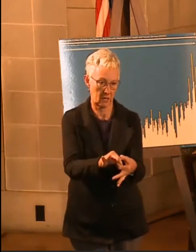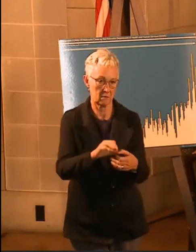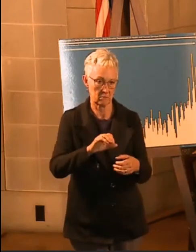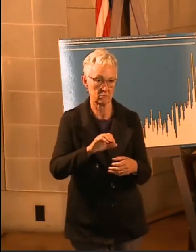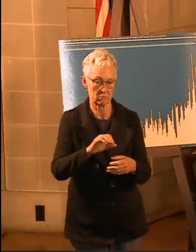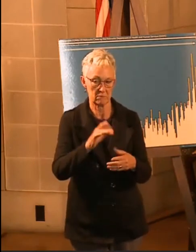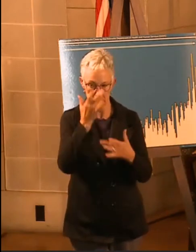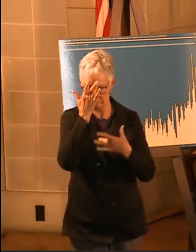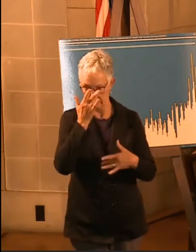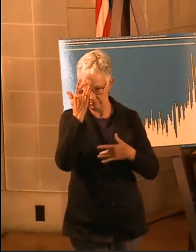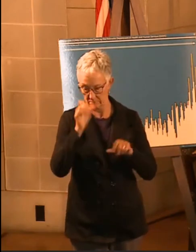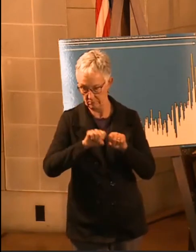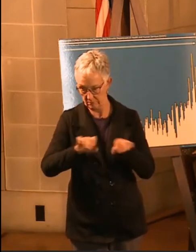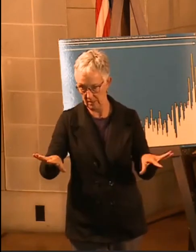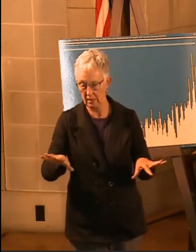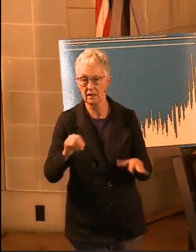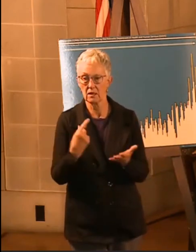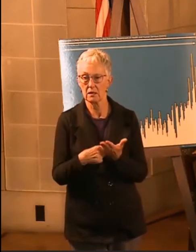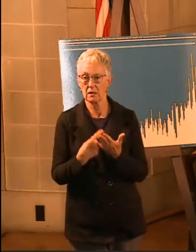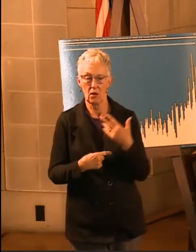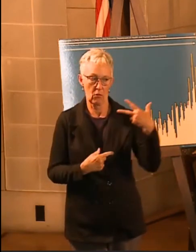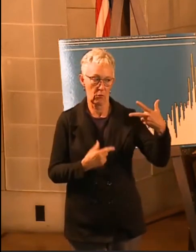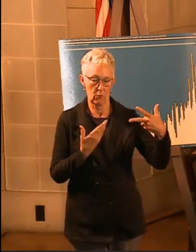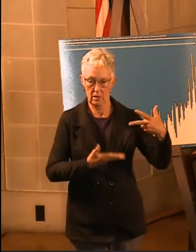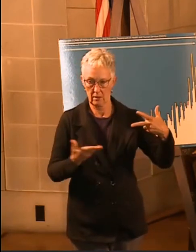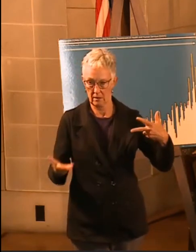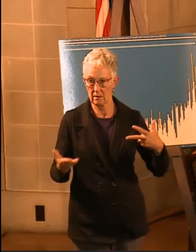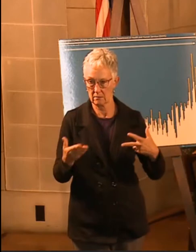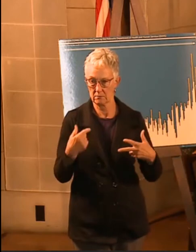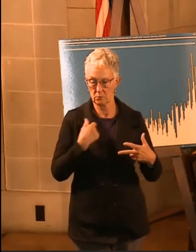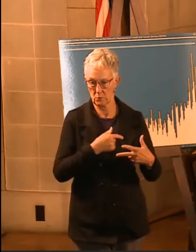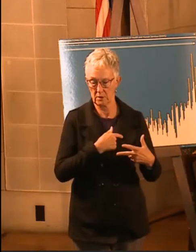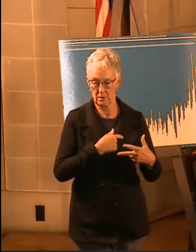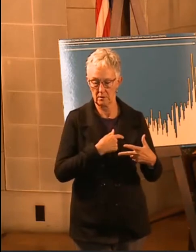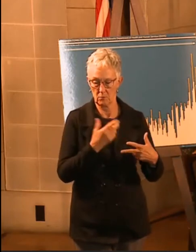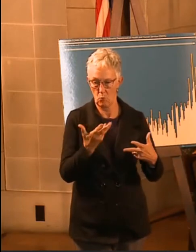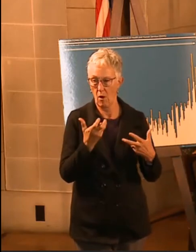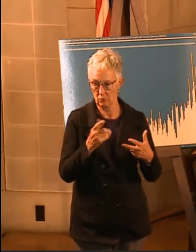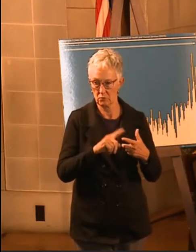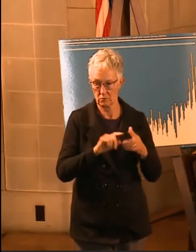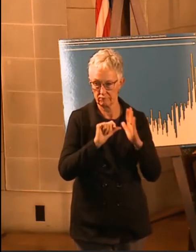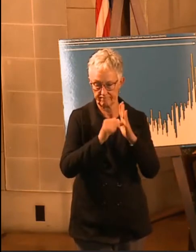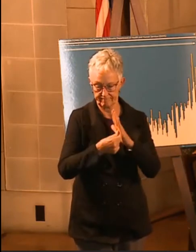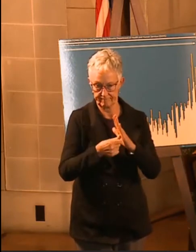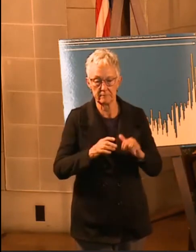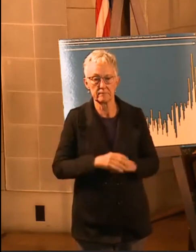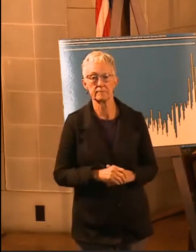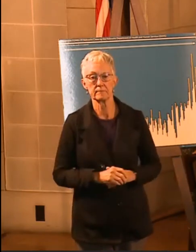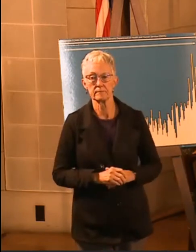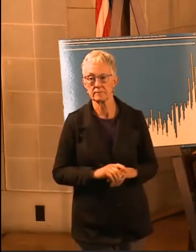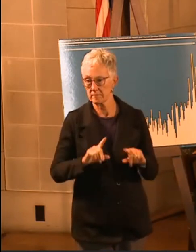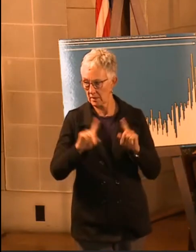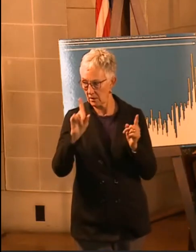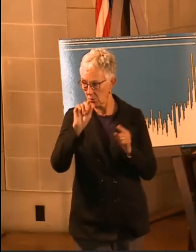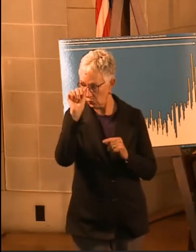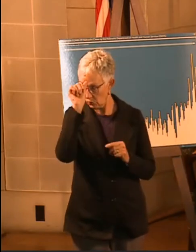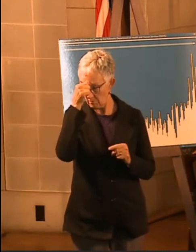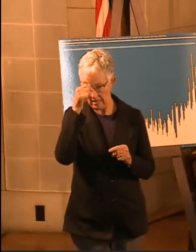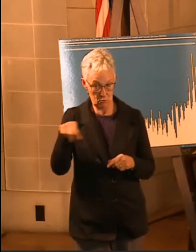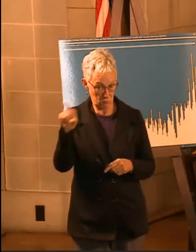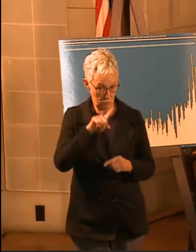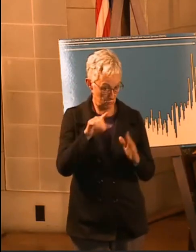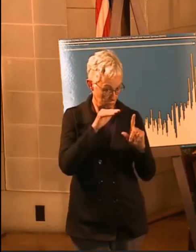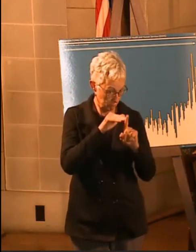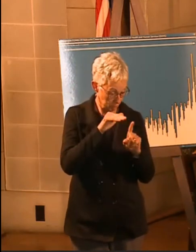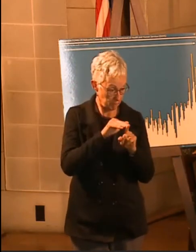doing to address it. First of all, let's take a step back. As always, we're going remind people that we still have the pandemic. There's still the